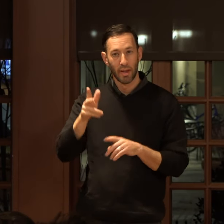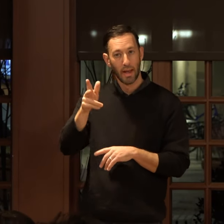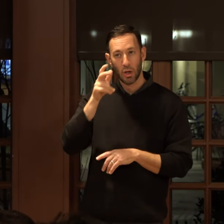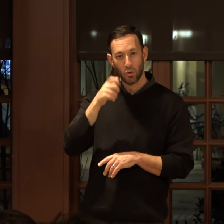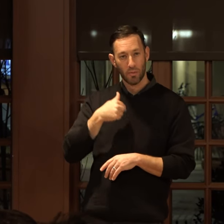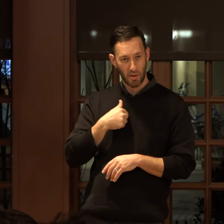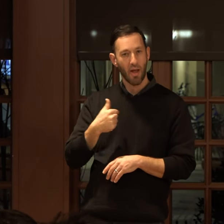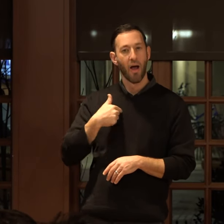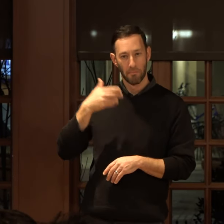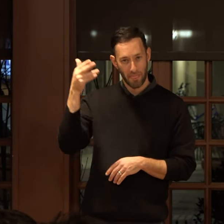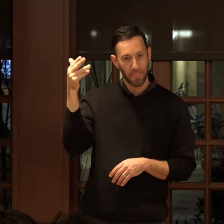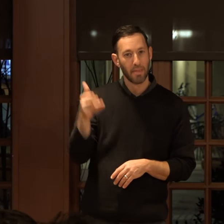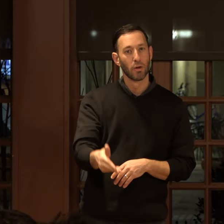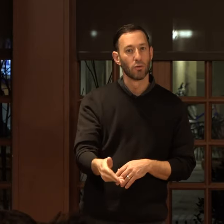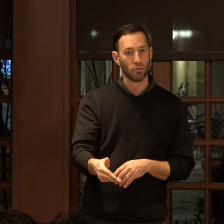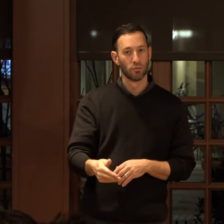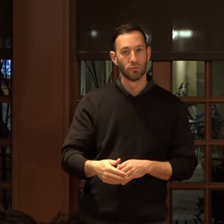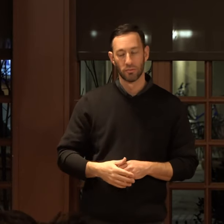but I'm there.